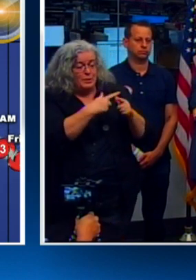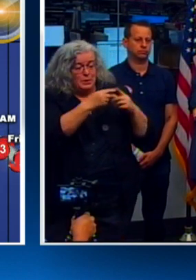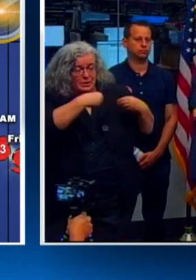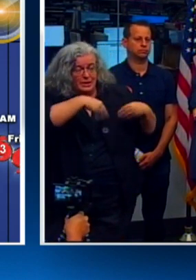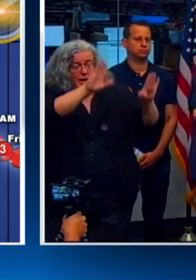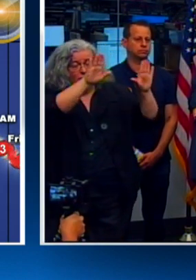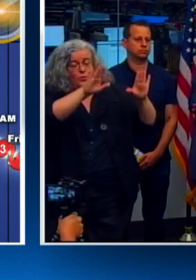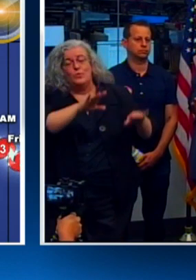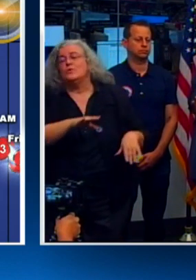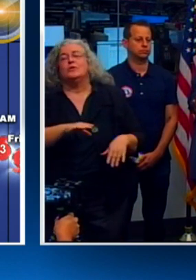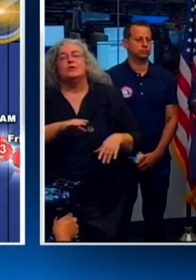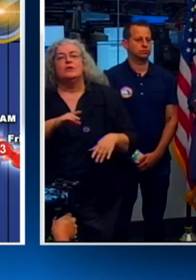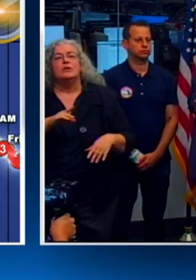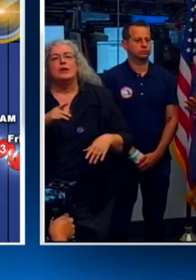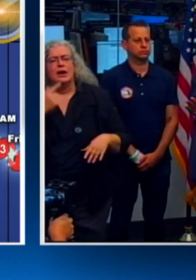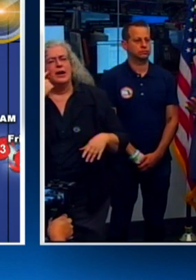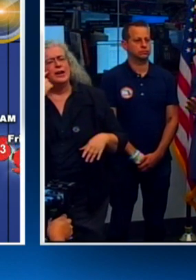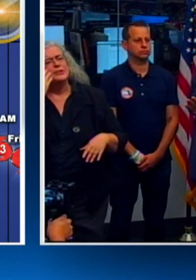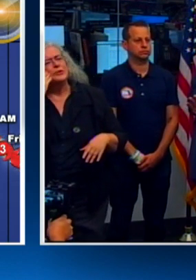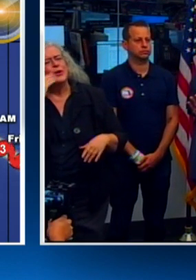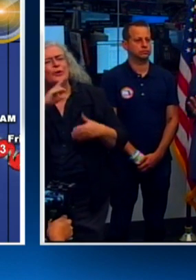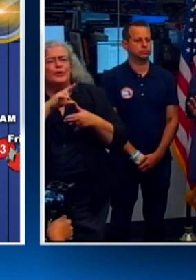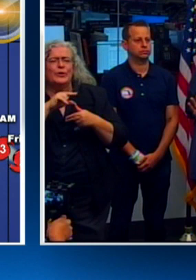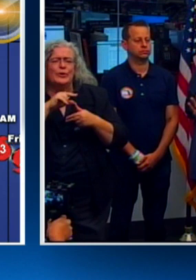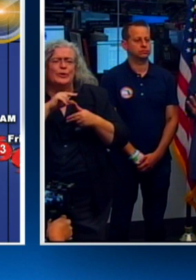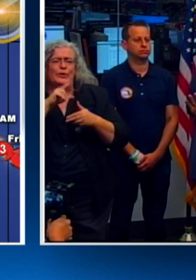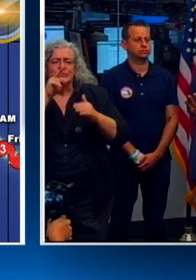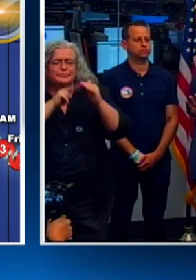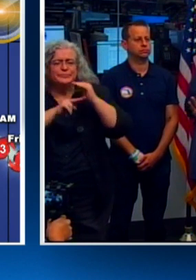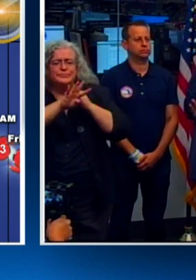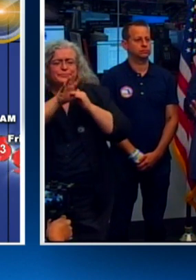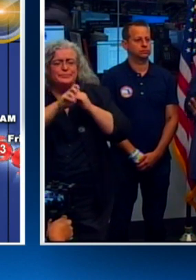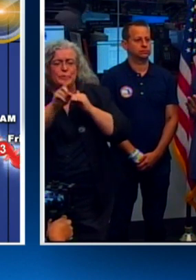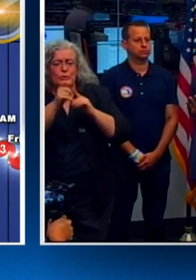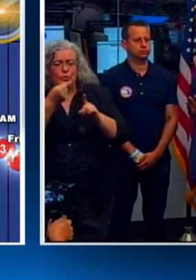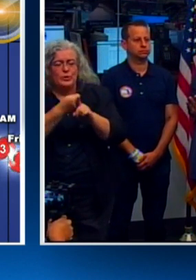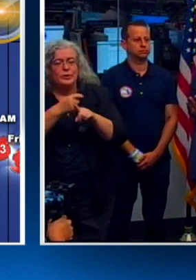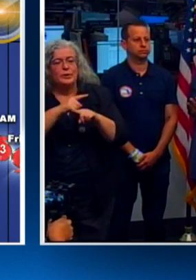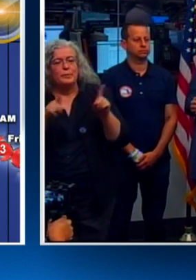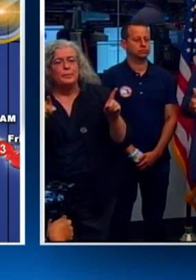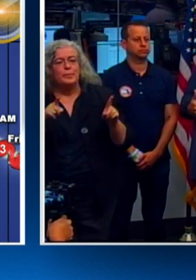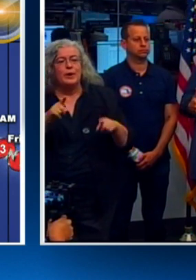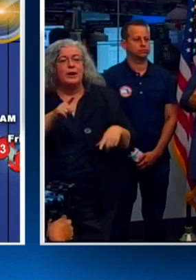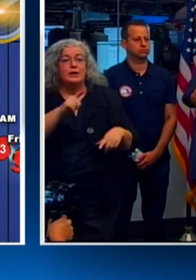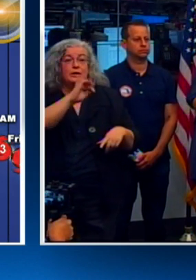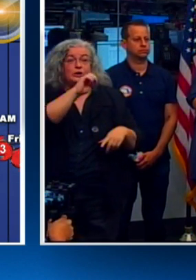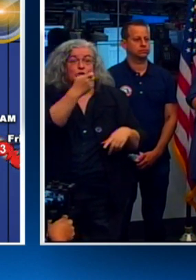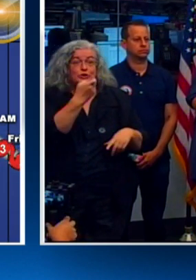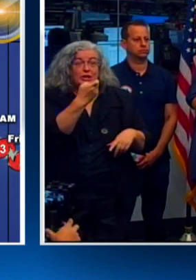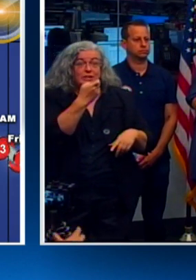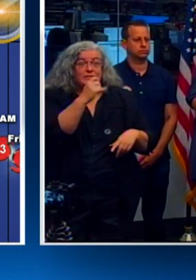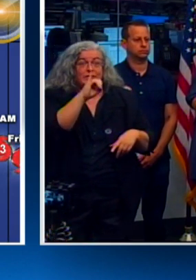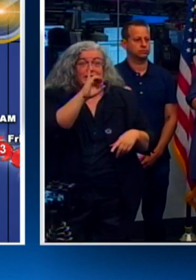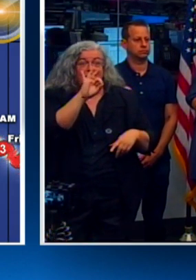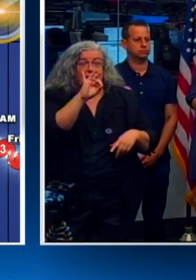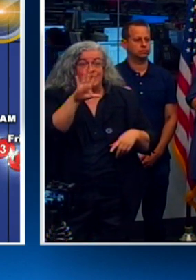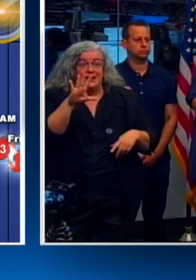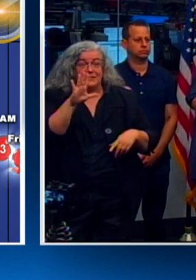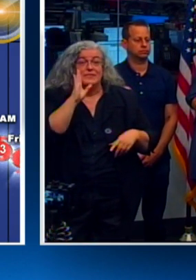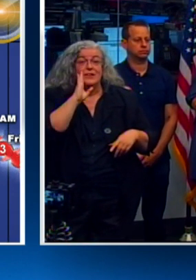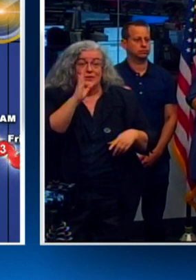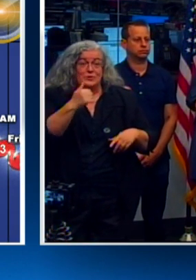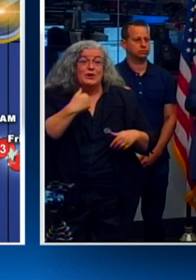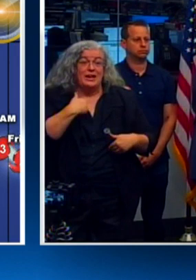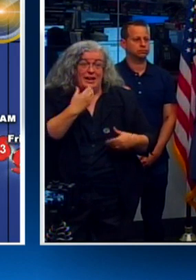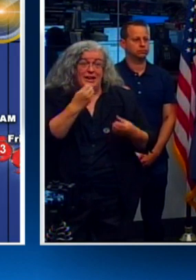track, but I think the probabilities are that Jacksonville 95 area is going to be more likely to see